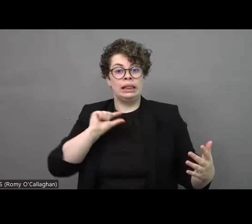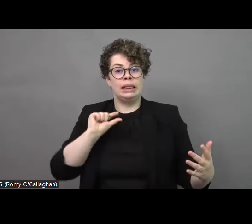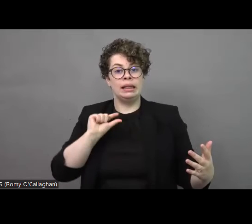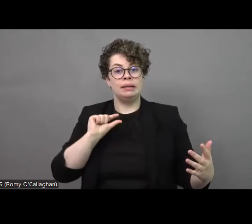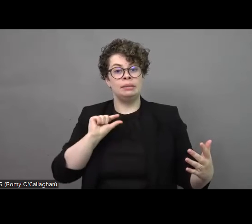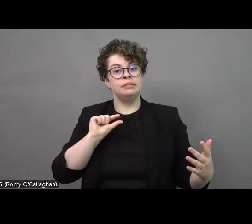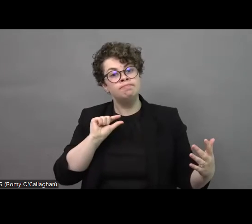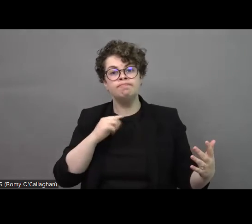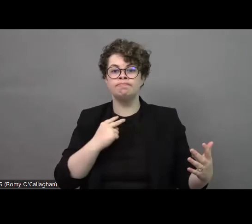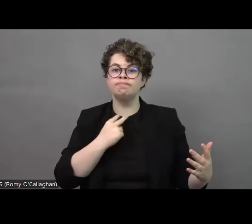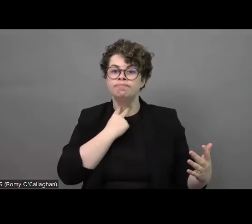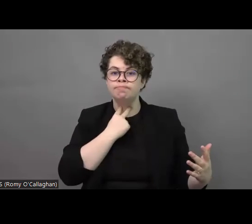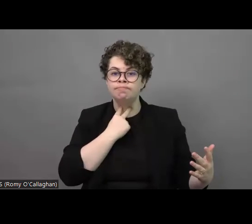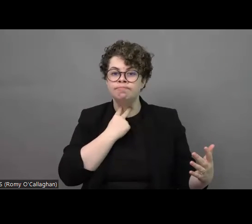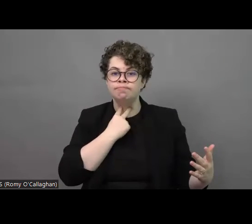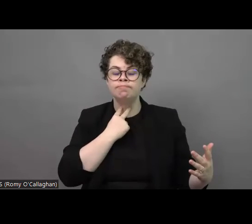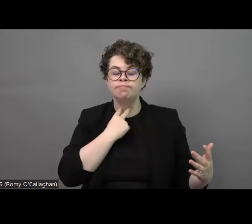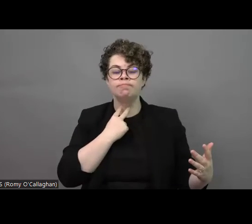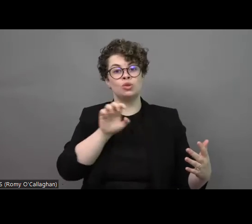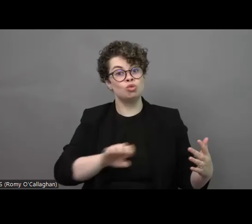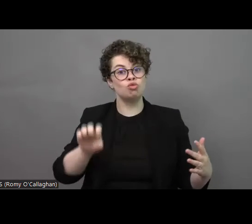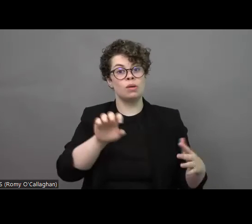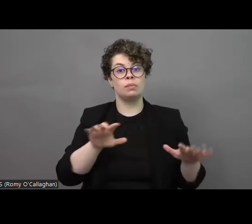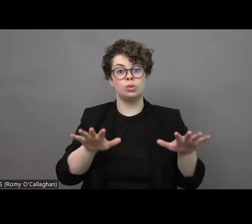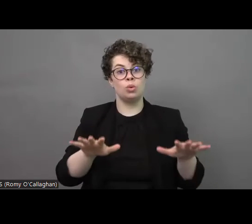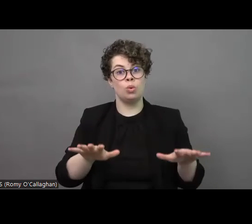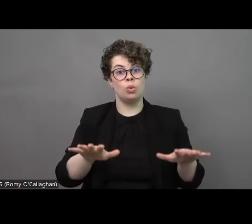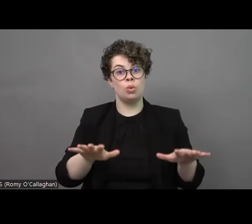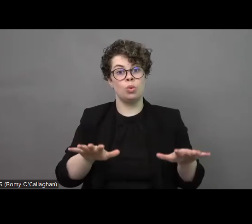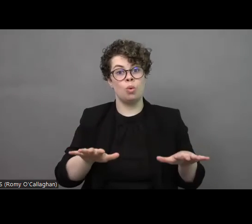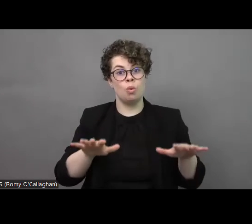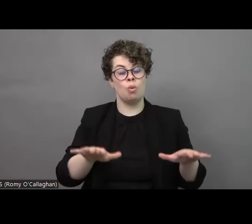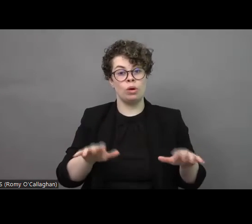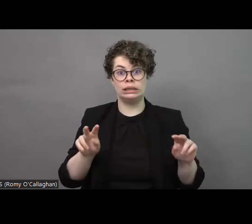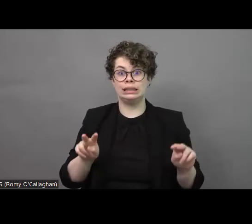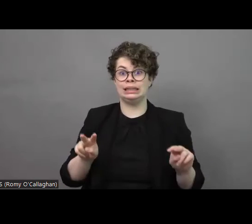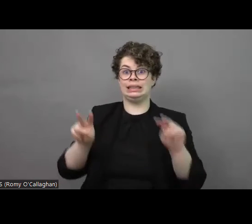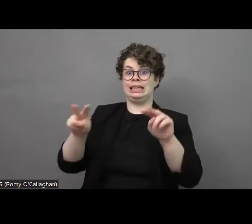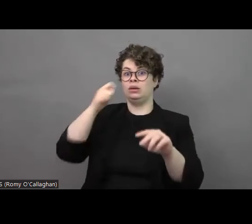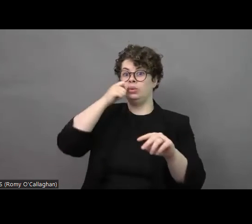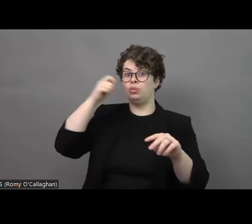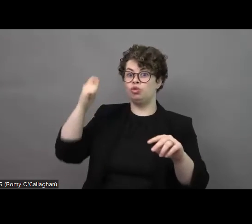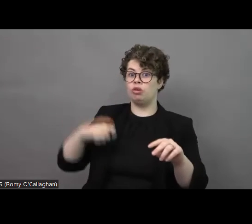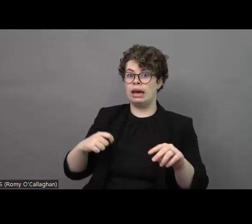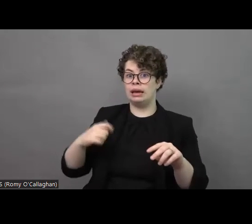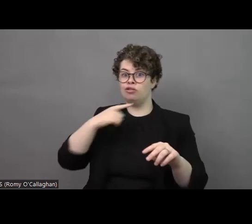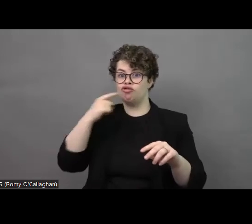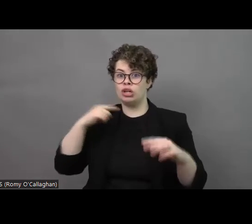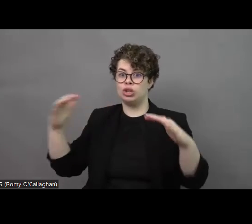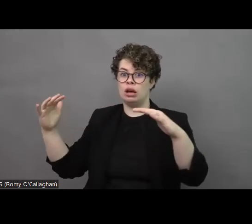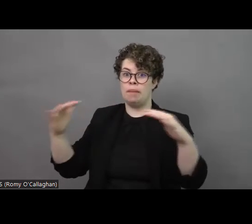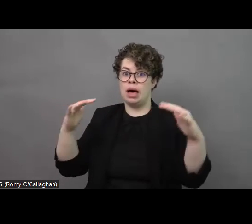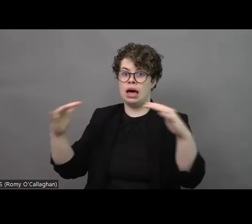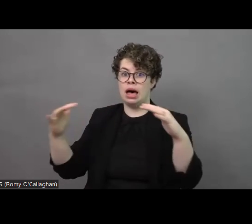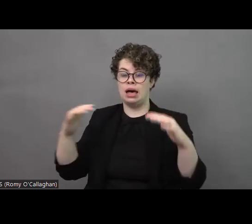you look a little bit slowly give reaction to a situation what's happened we have a feeling